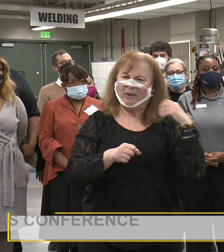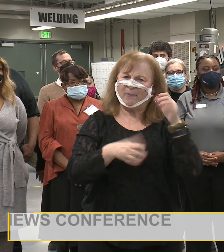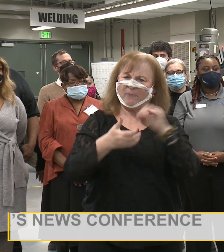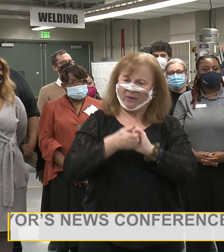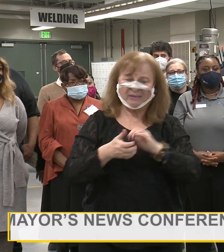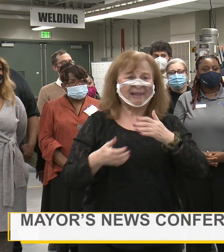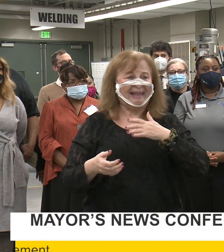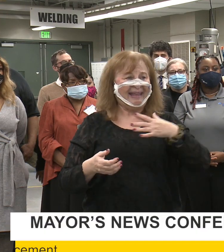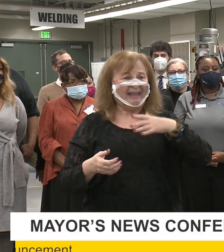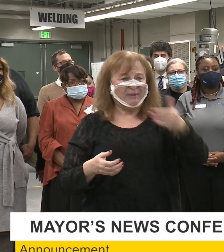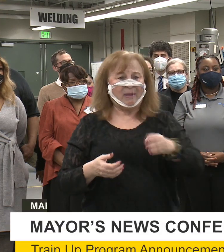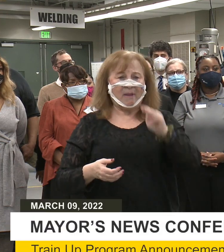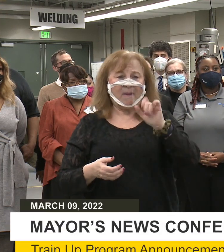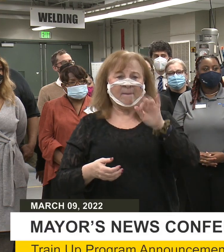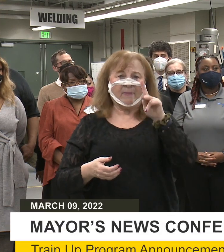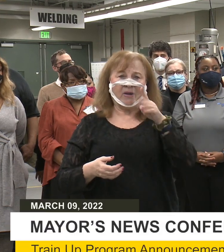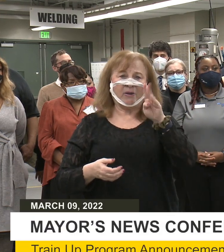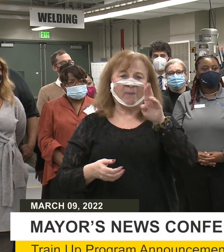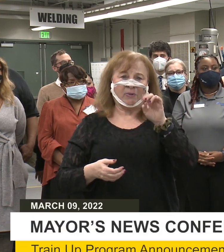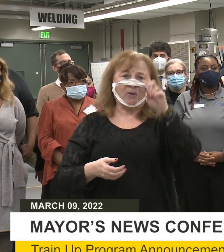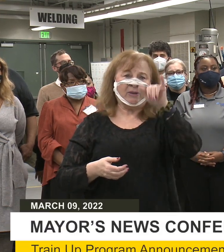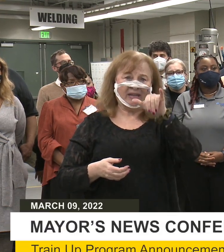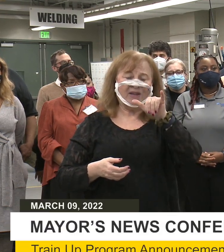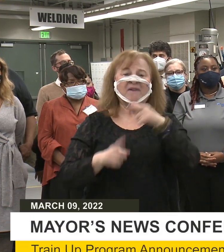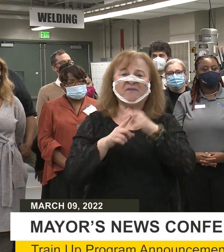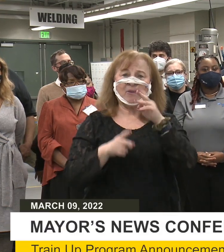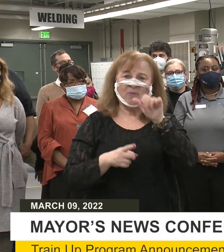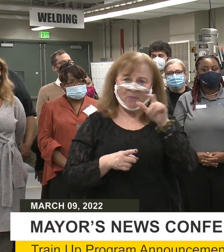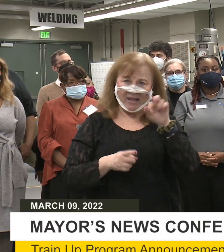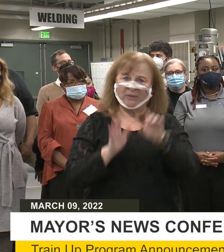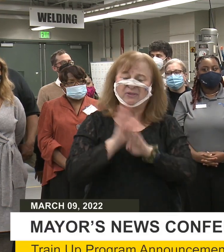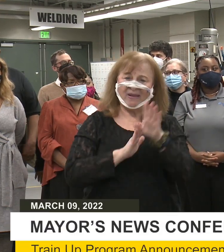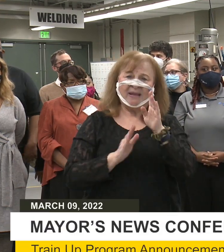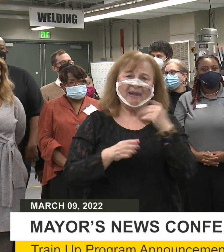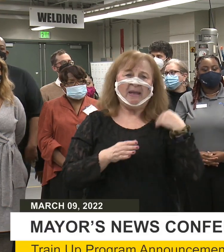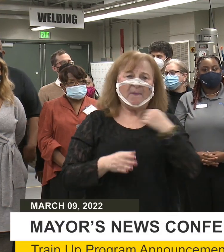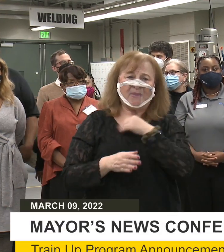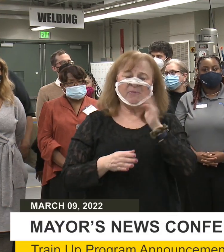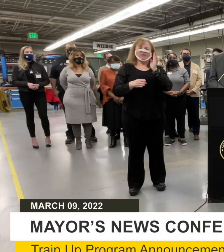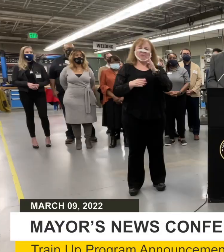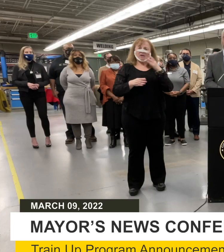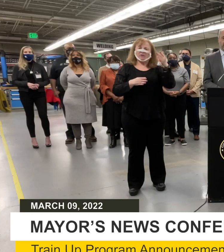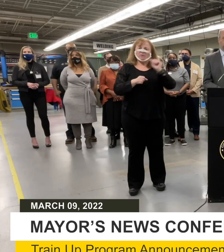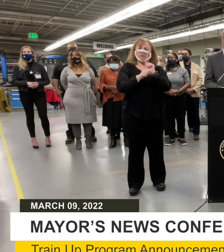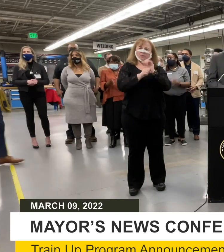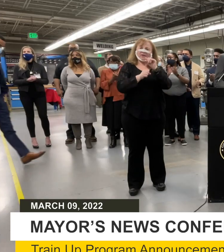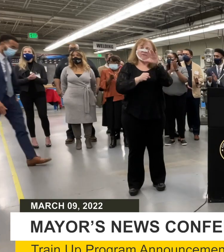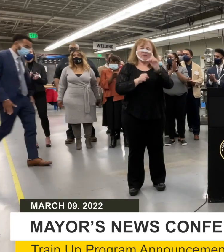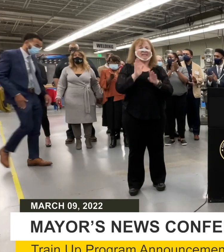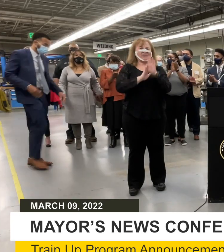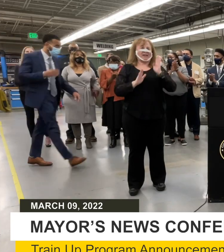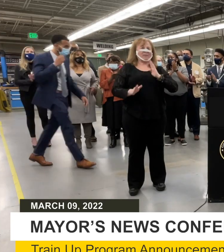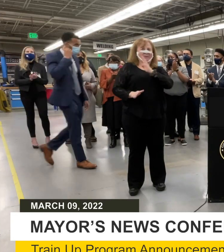Please introduce Mark Brody who is from Weller Development and also a member of the Baltimore Workforce Development Board. Thank you.